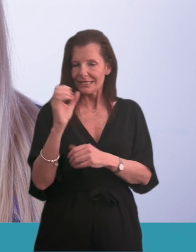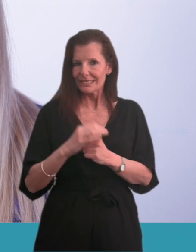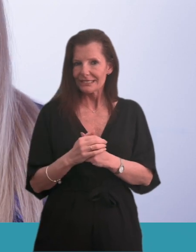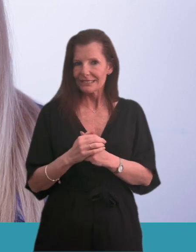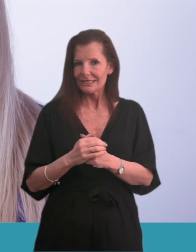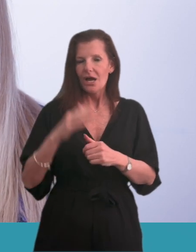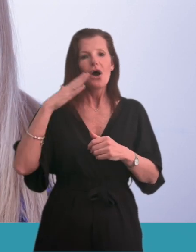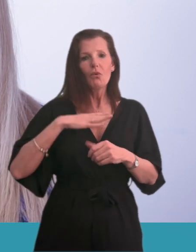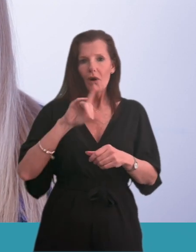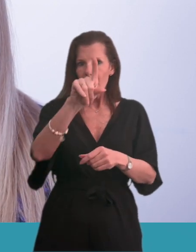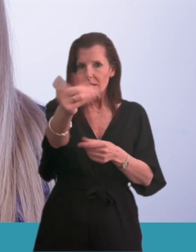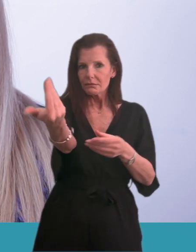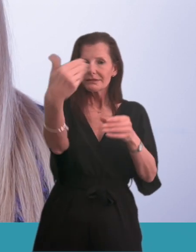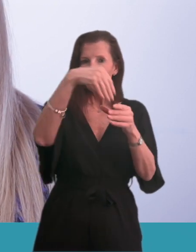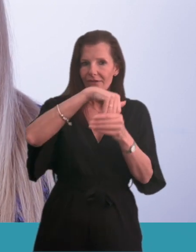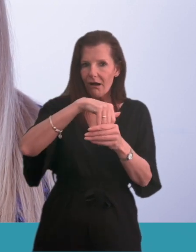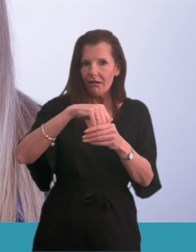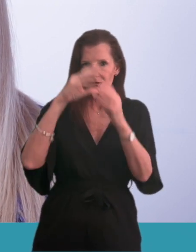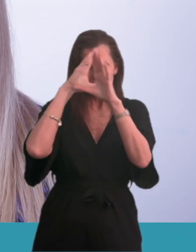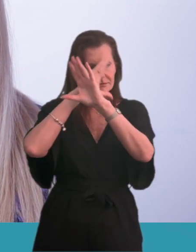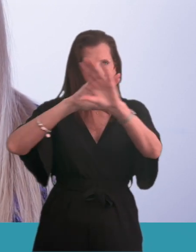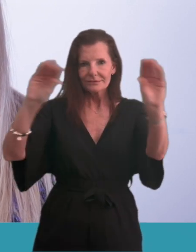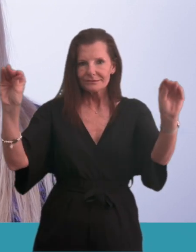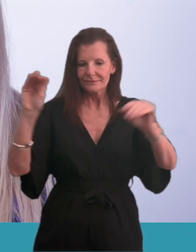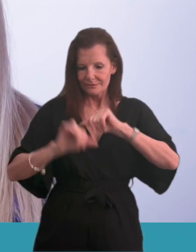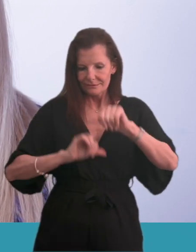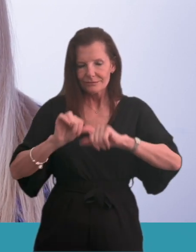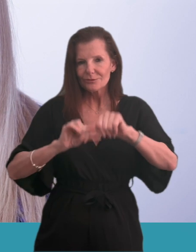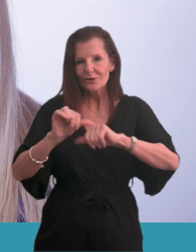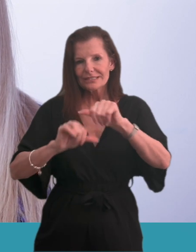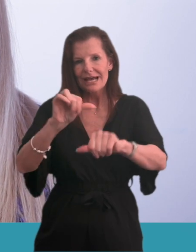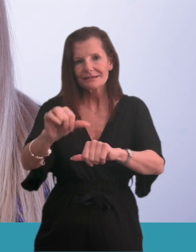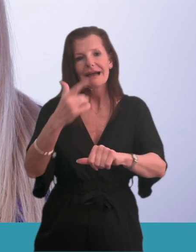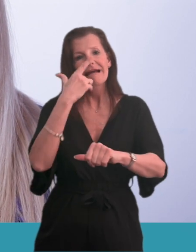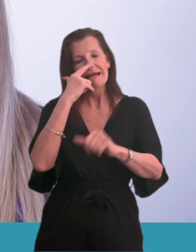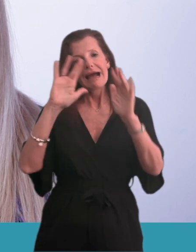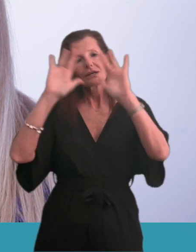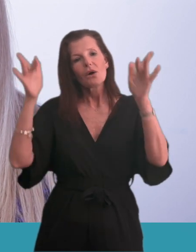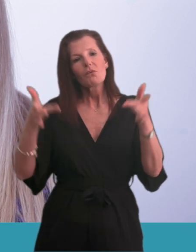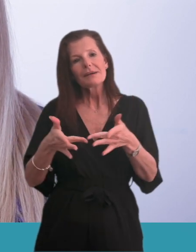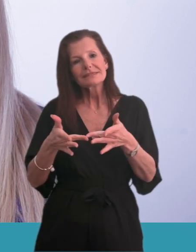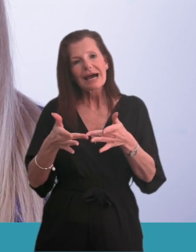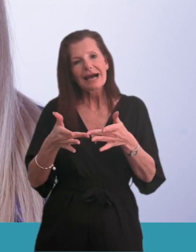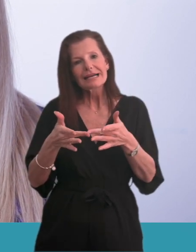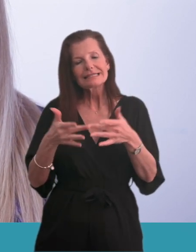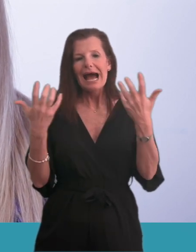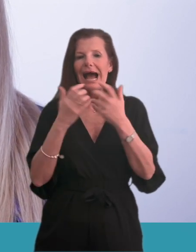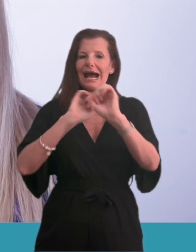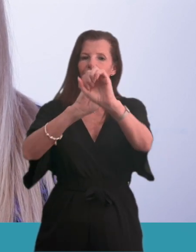We want to keep you involved and informed in the new hospitals programme. Visit our website to find out how to have your say.